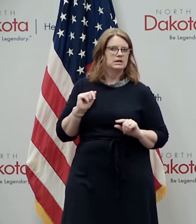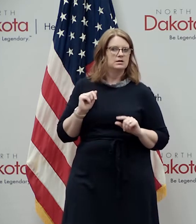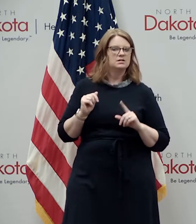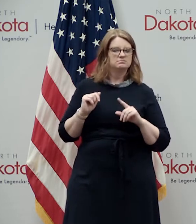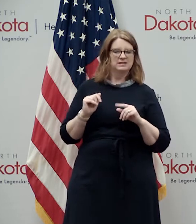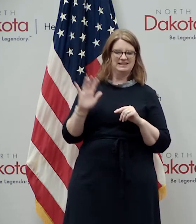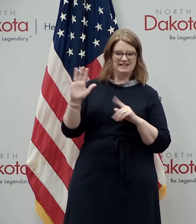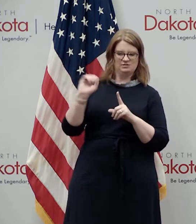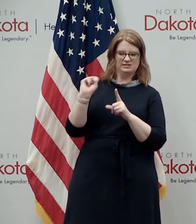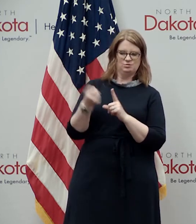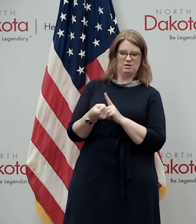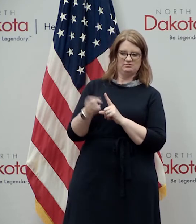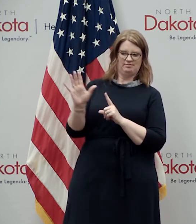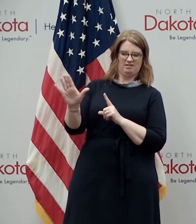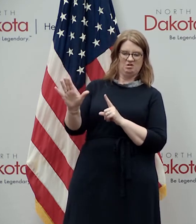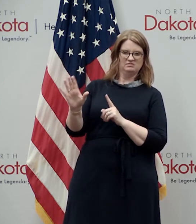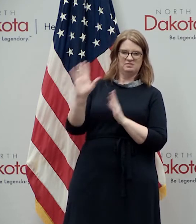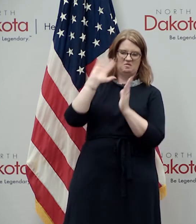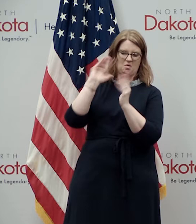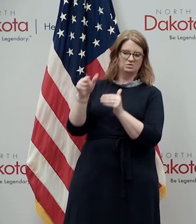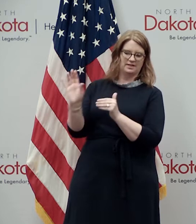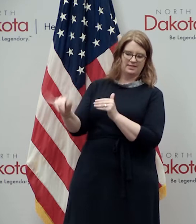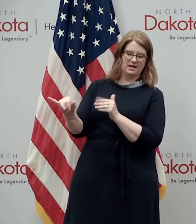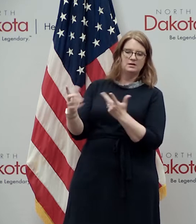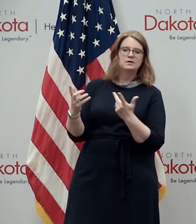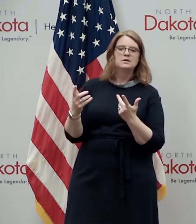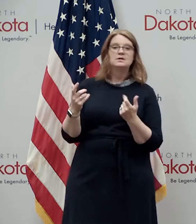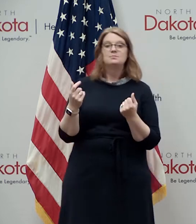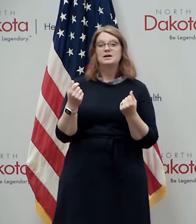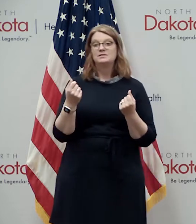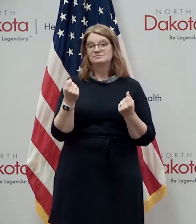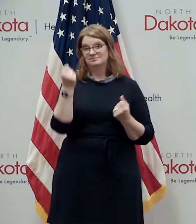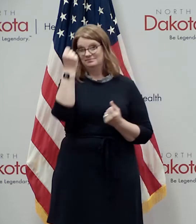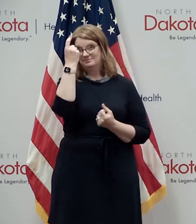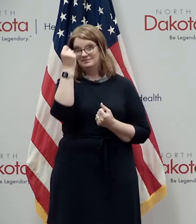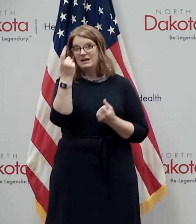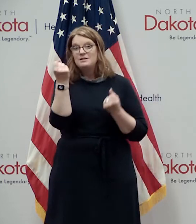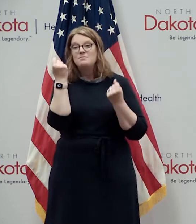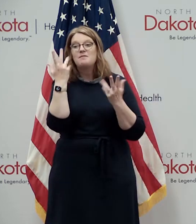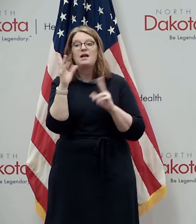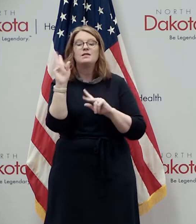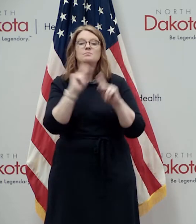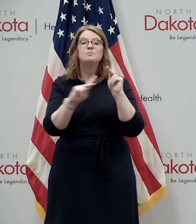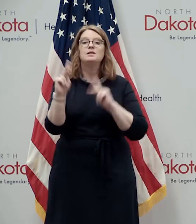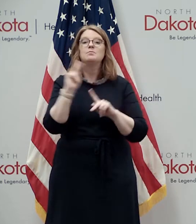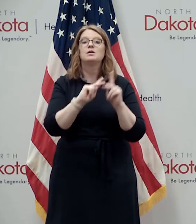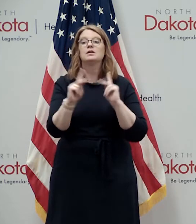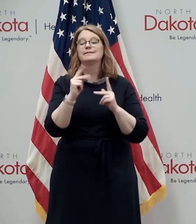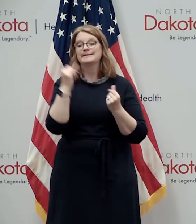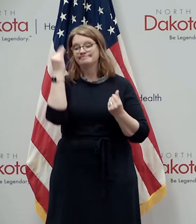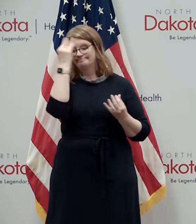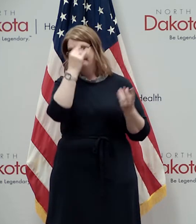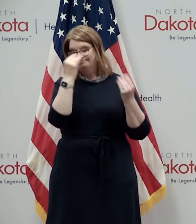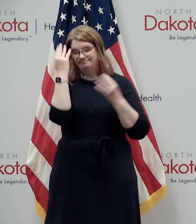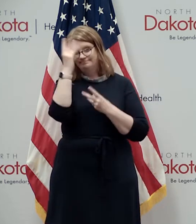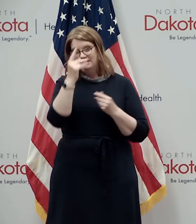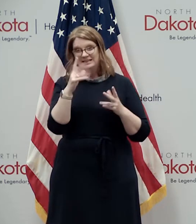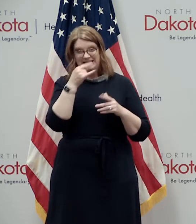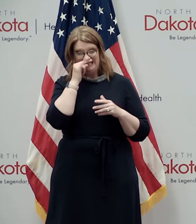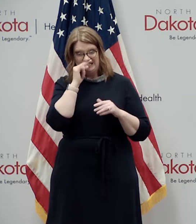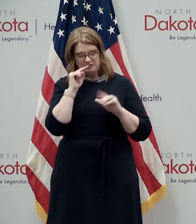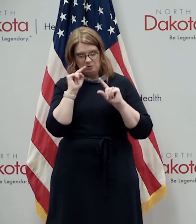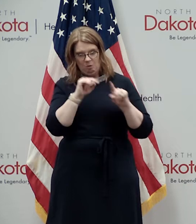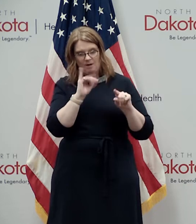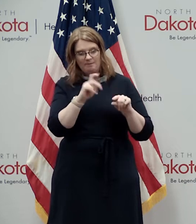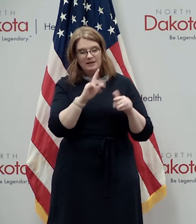their own situations that they have but there is a lot of people nationally working on the how do we safely get school kids back into school and